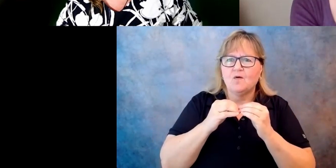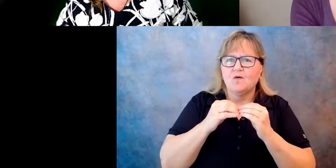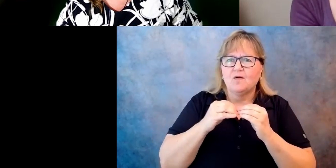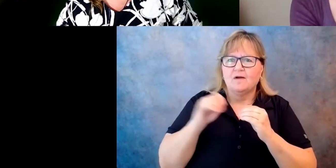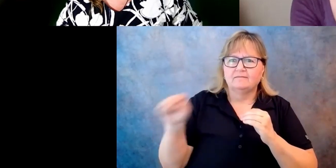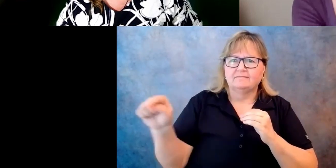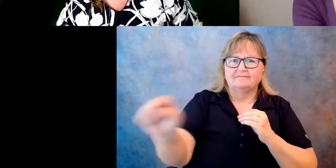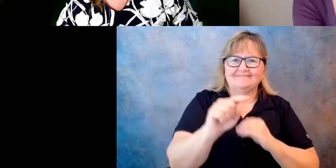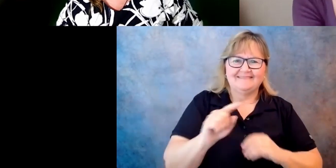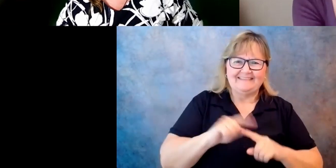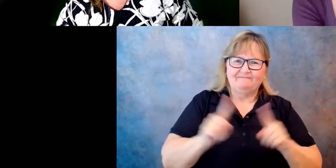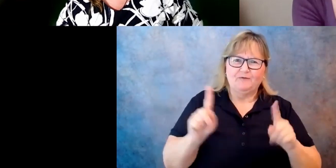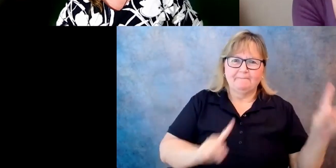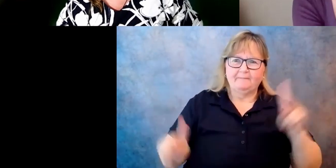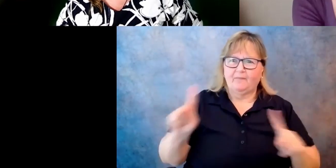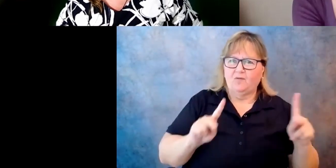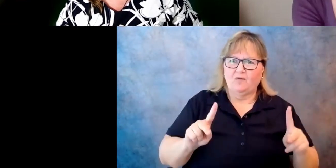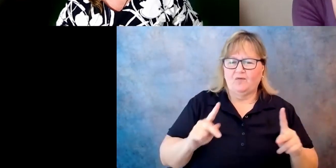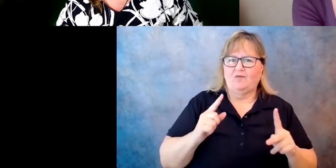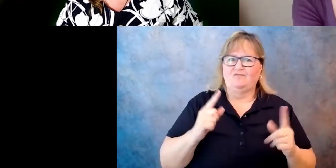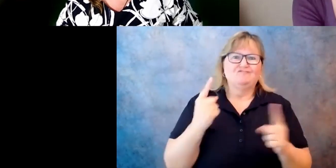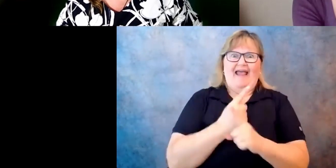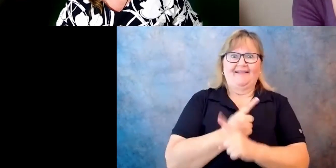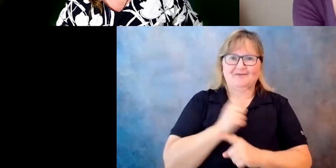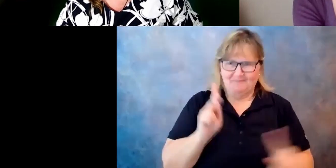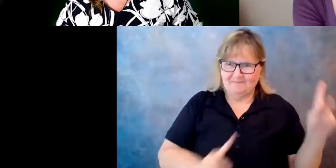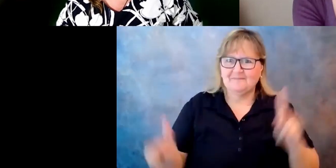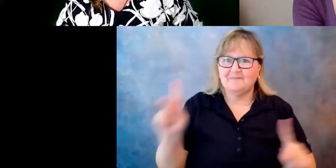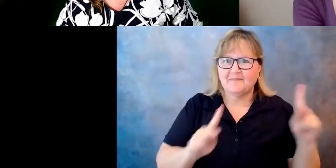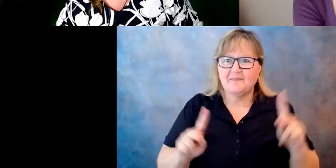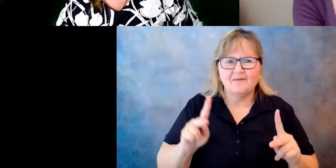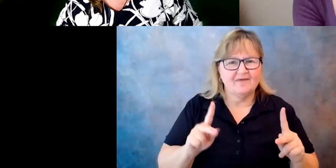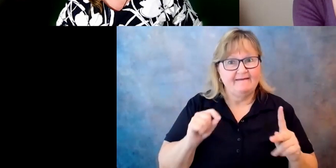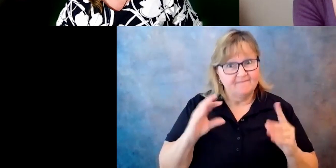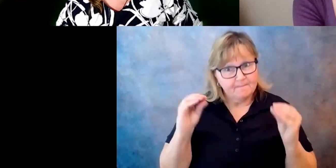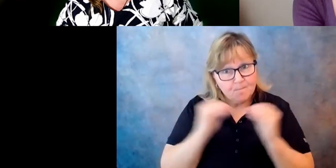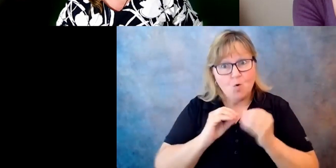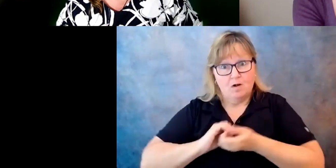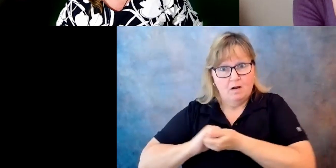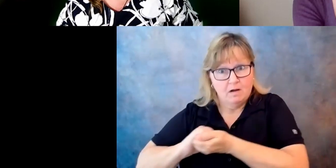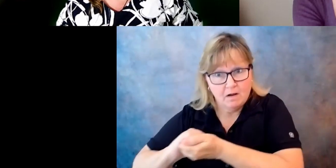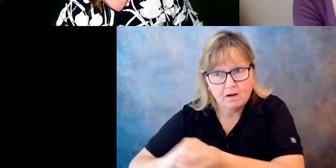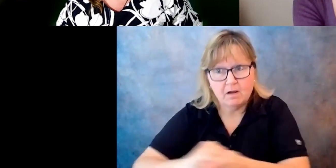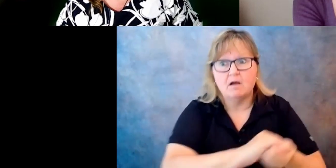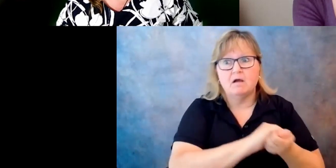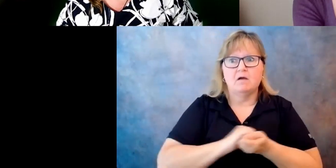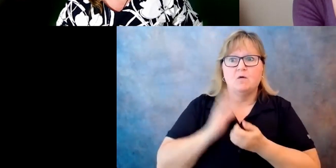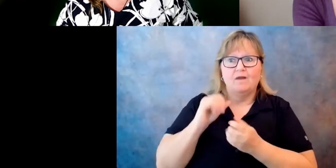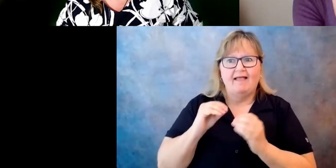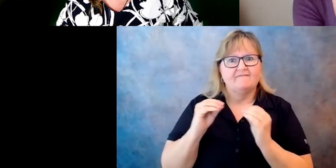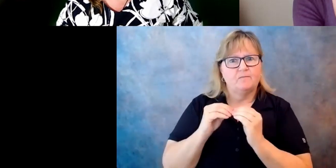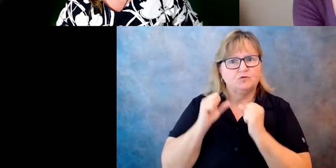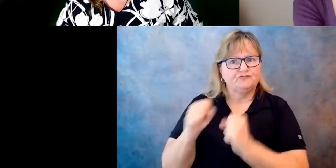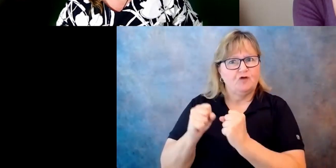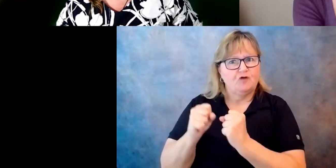behind anything, um, like that is going to make for much stronger, uh, support. As you're talking about